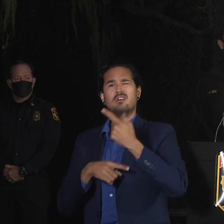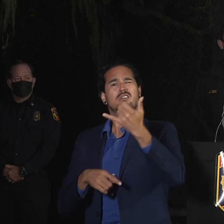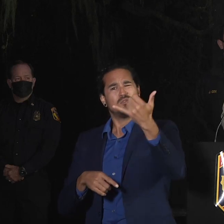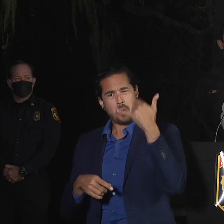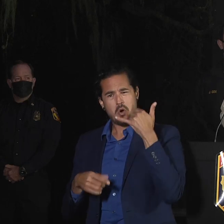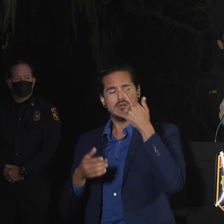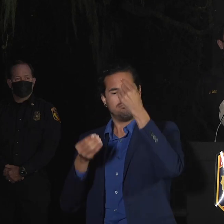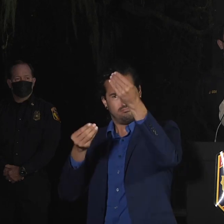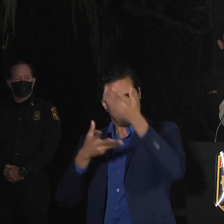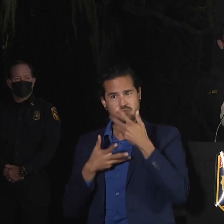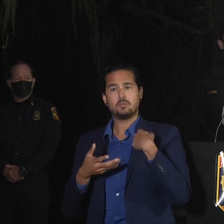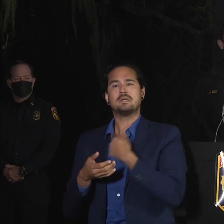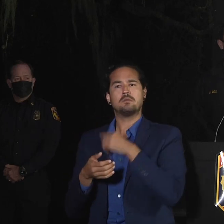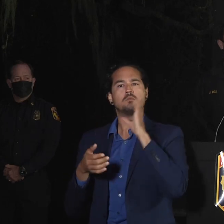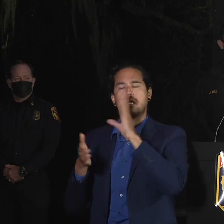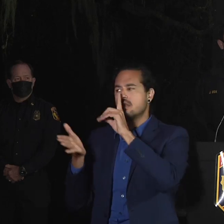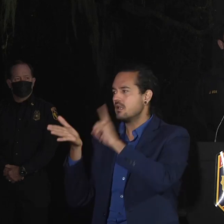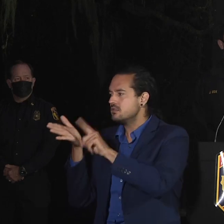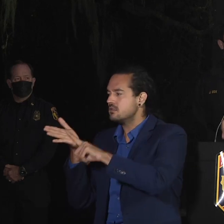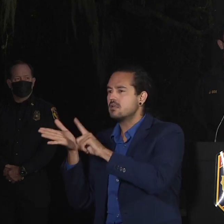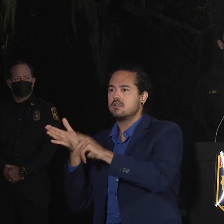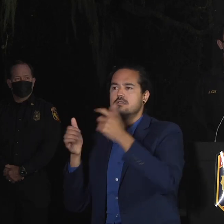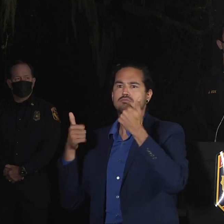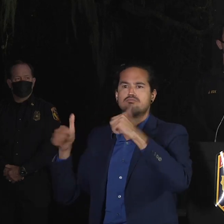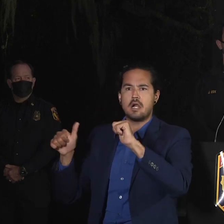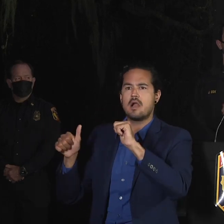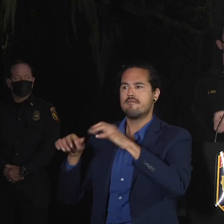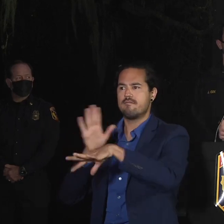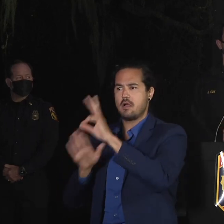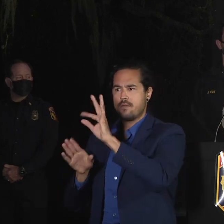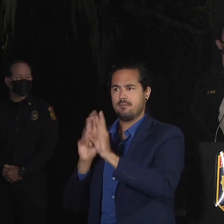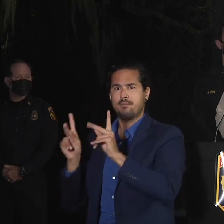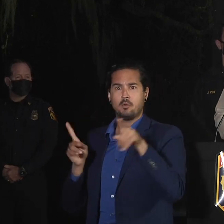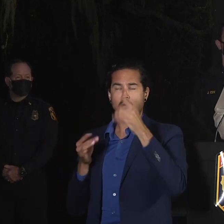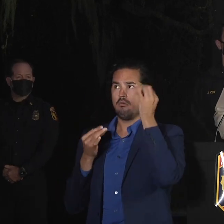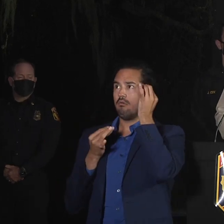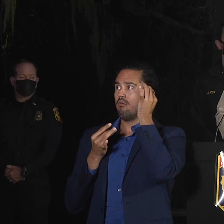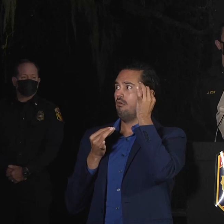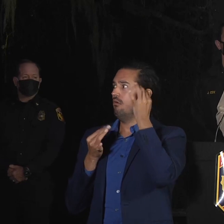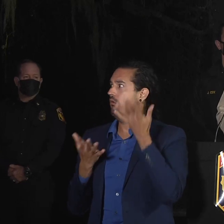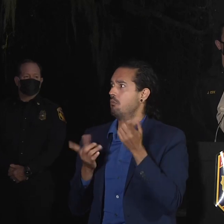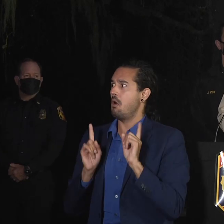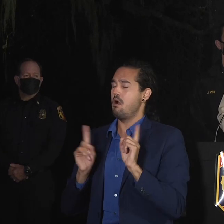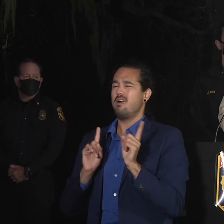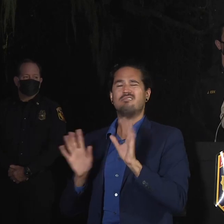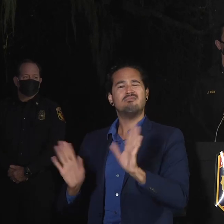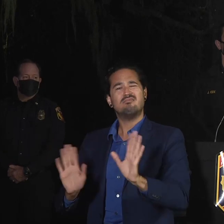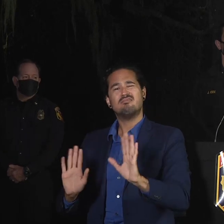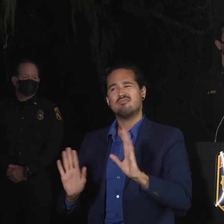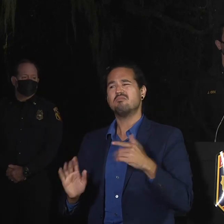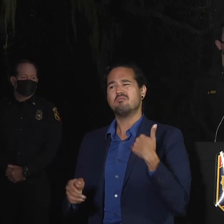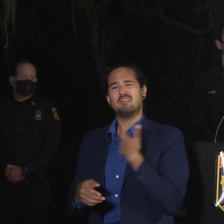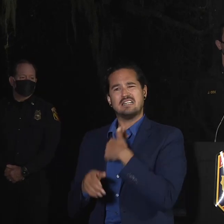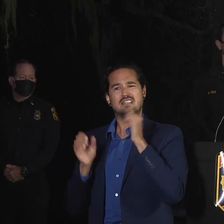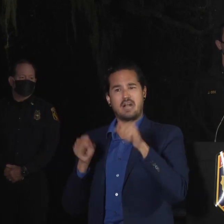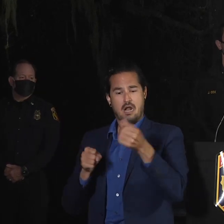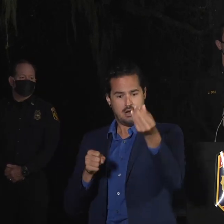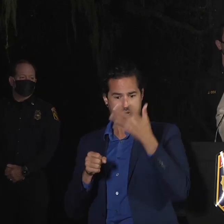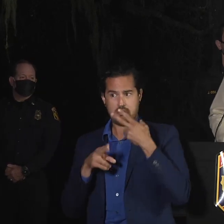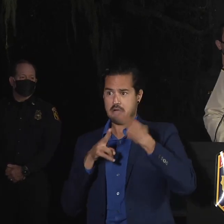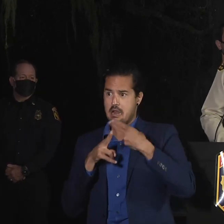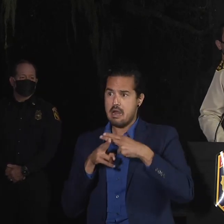much as you do. So give us a call. We'll definitely, we'll take a case on it and we'll find them. Chris, there an order of